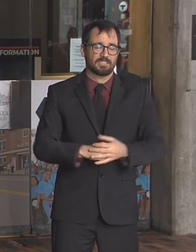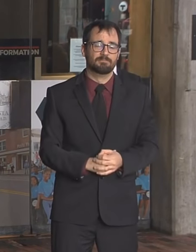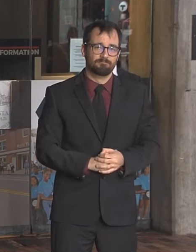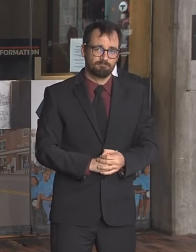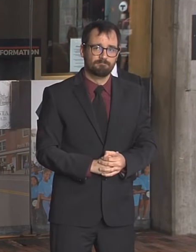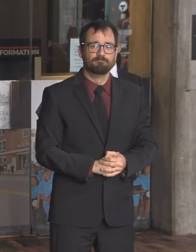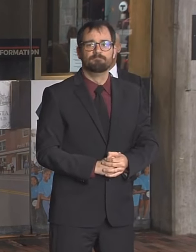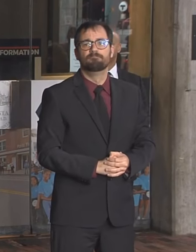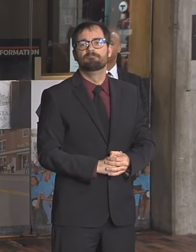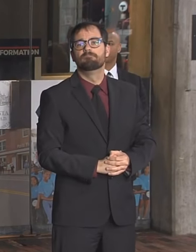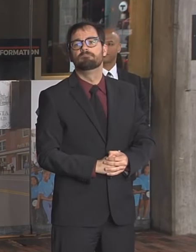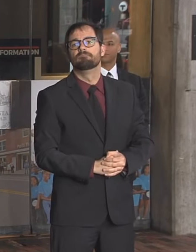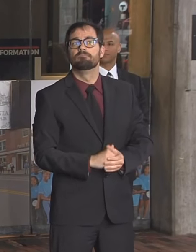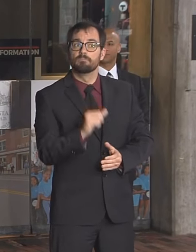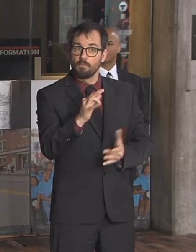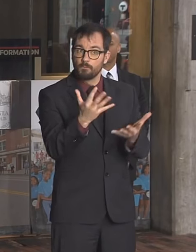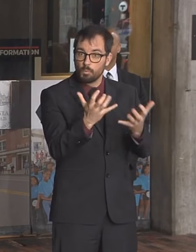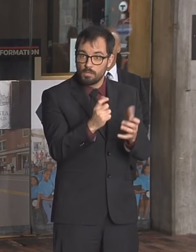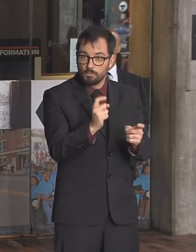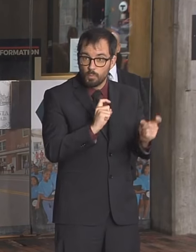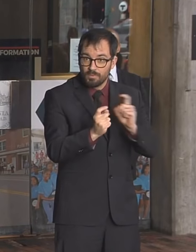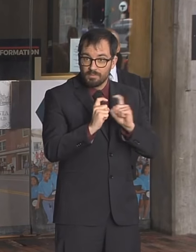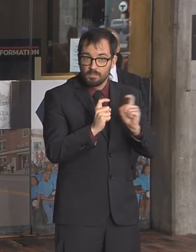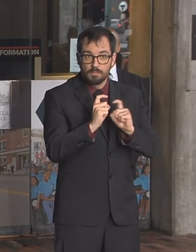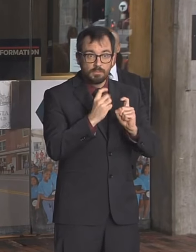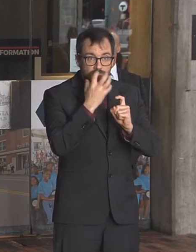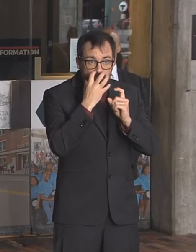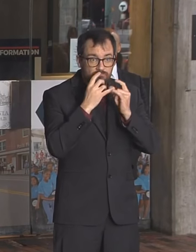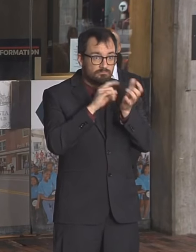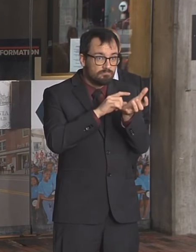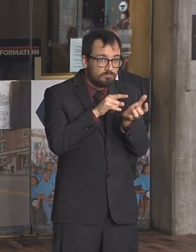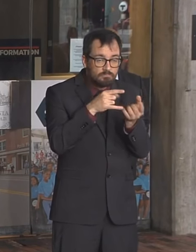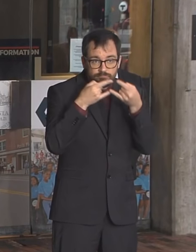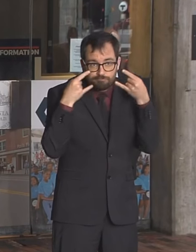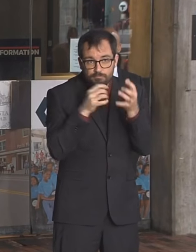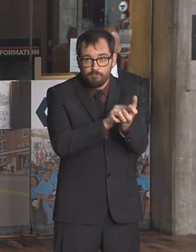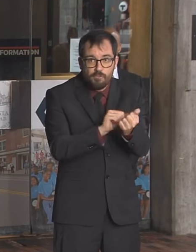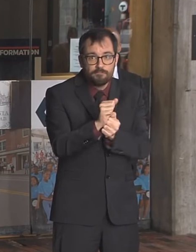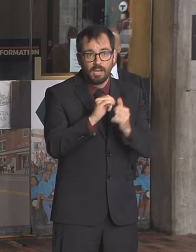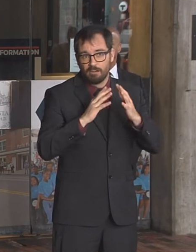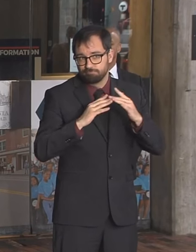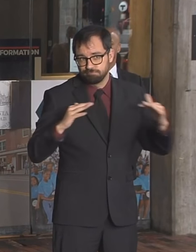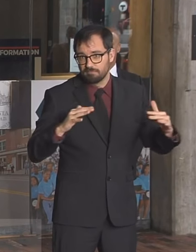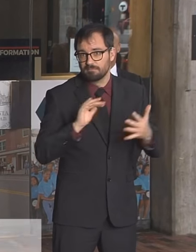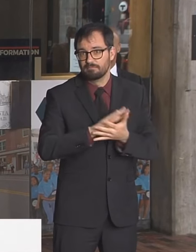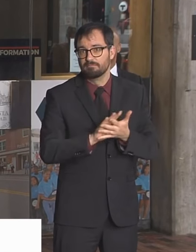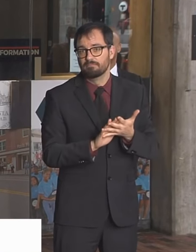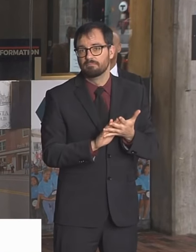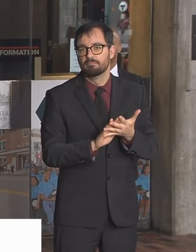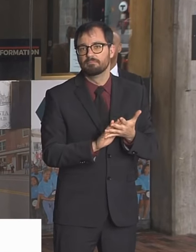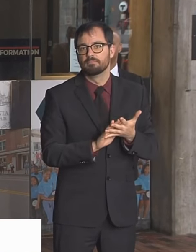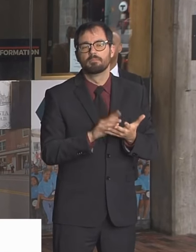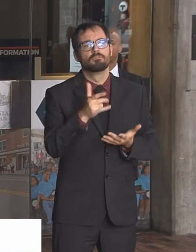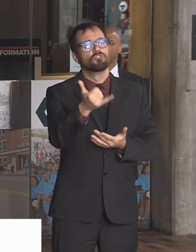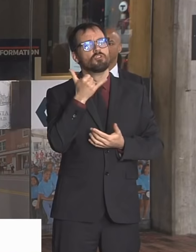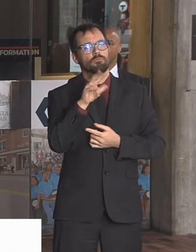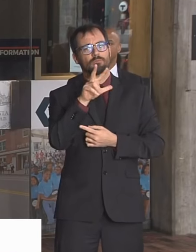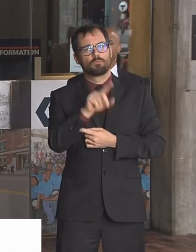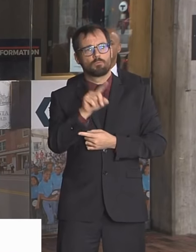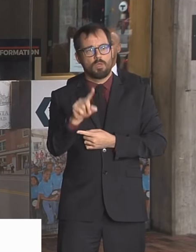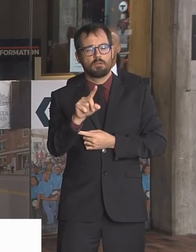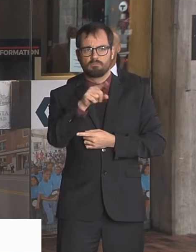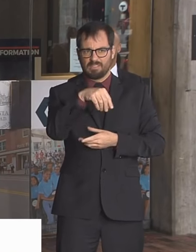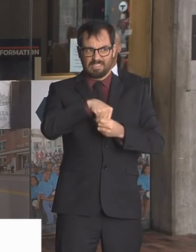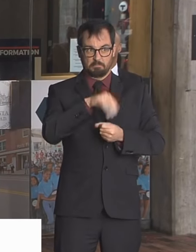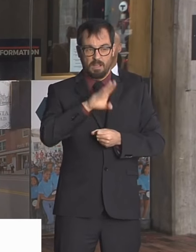you'd like to donate masks or respirators, we're asking you to call. If you're in the city of Boston, we're asking you to call 311. Or if you're outside of Boston, you can